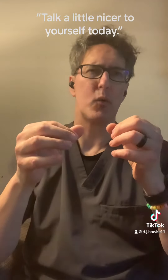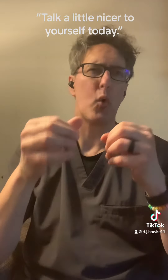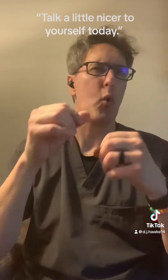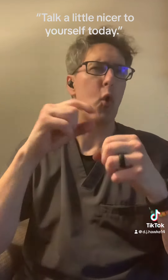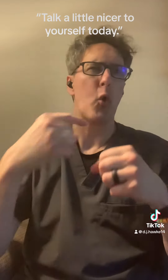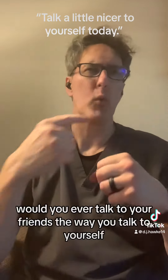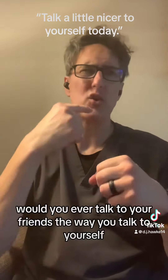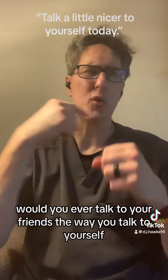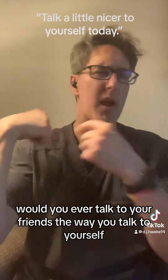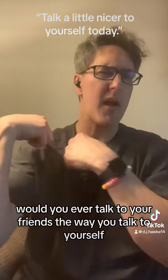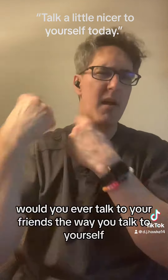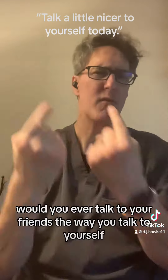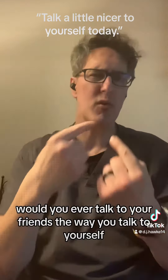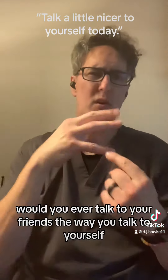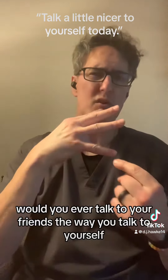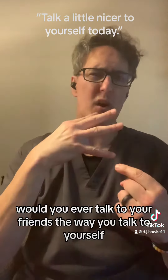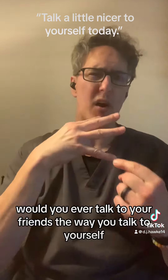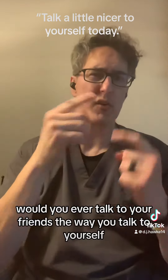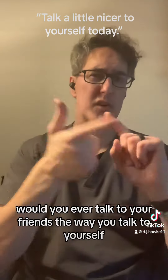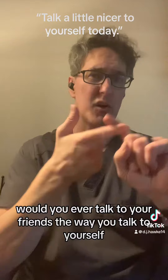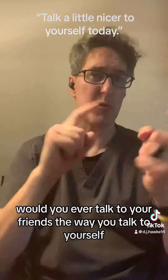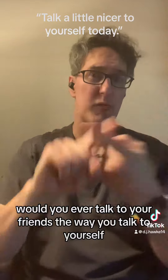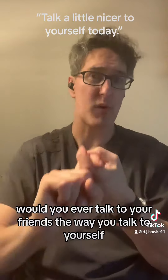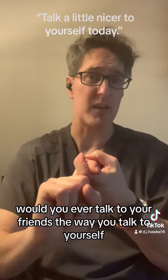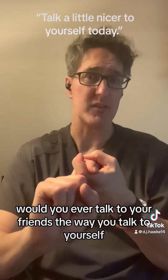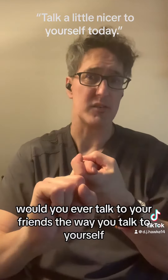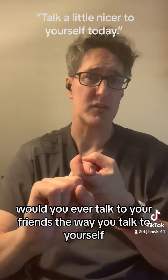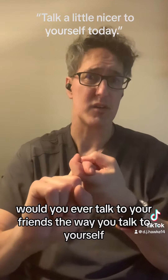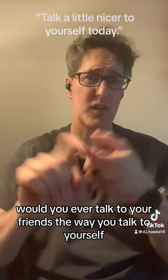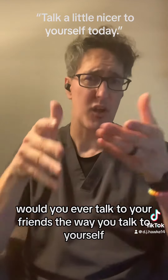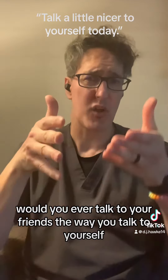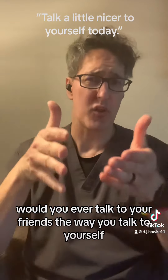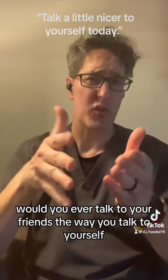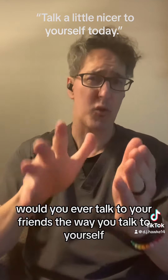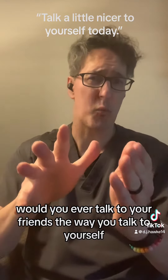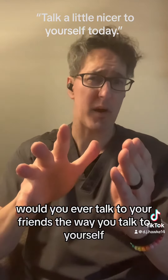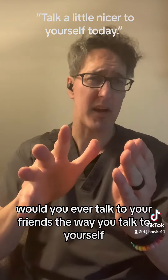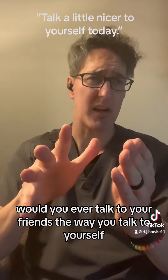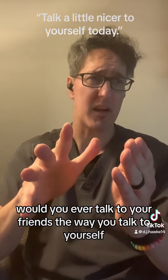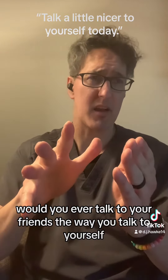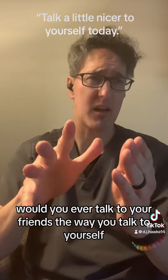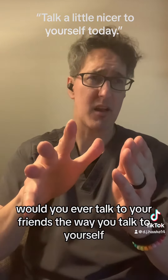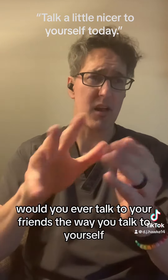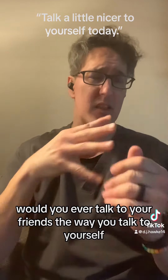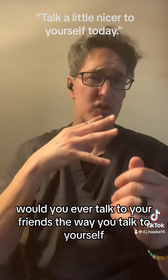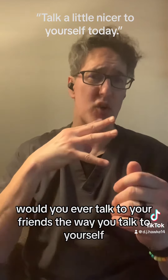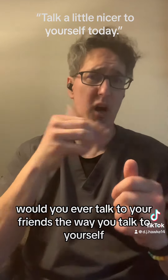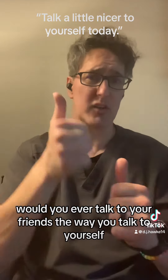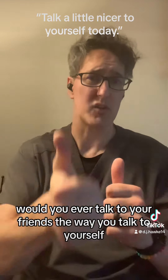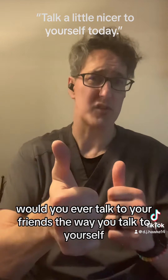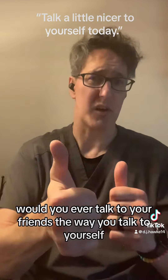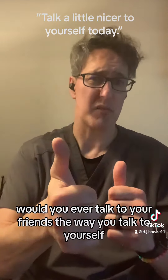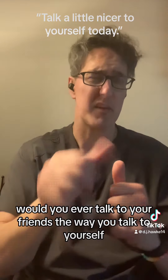Would you ever talk to your friends the way that you talk to yourself? Now,